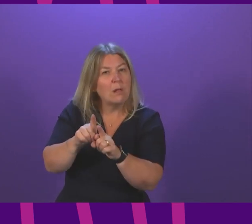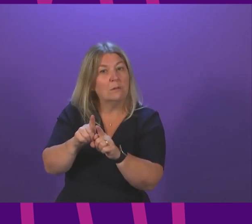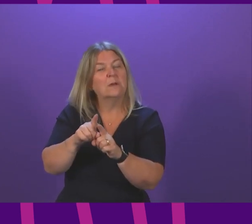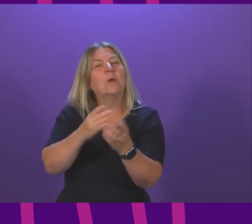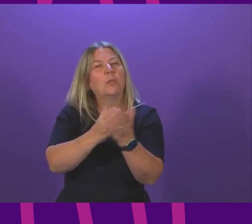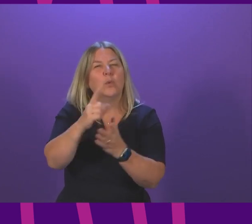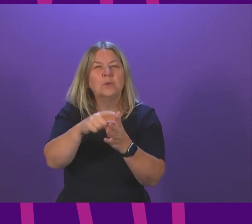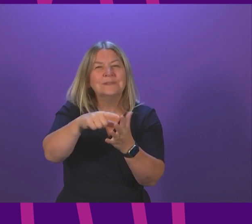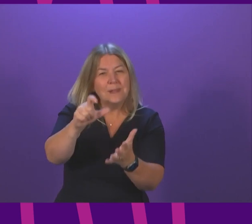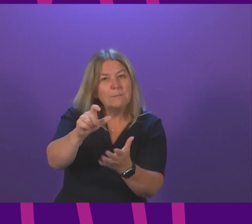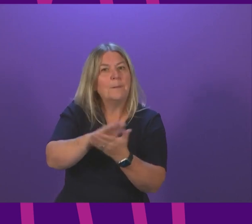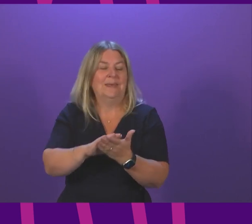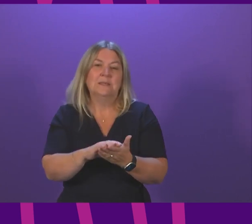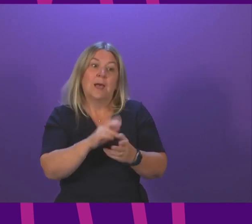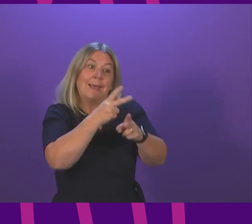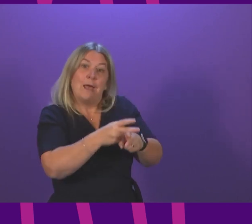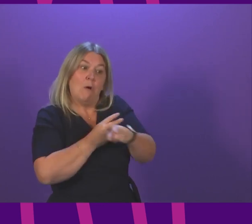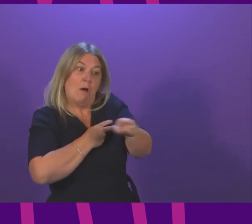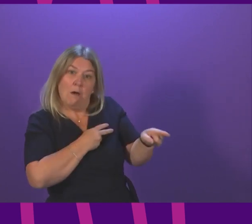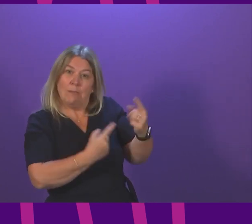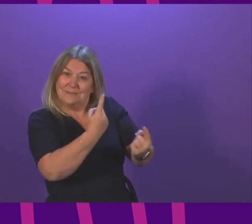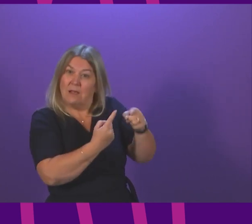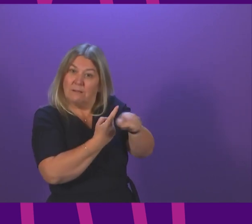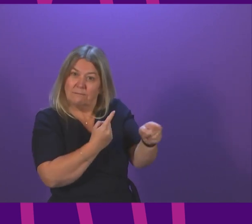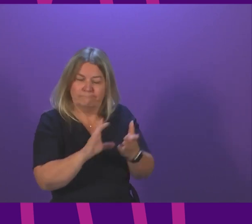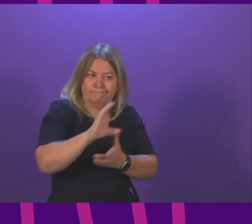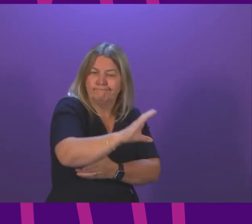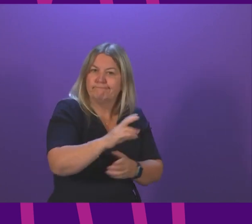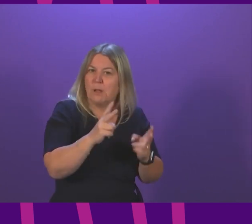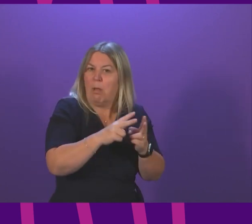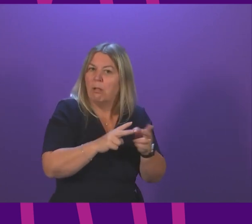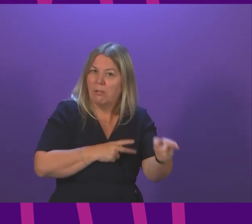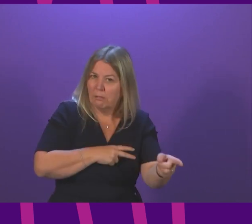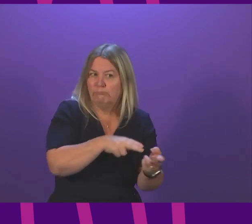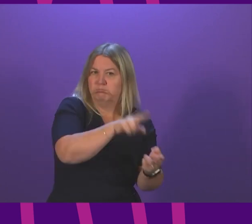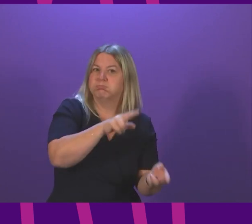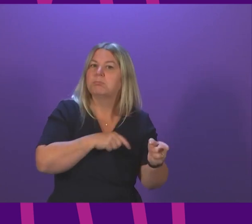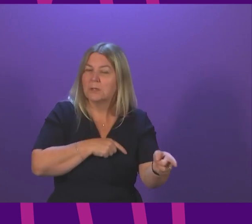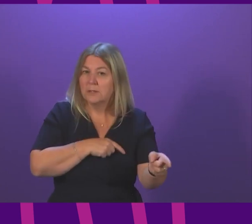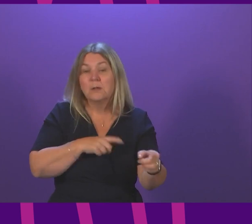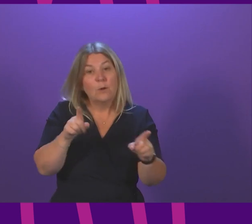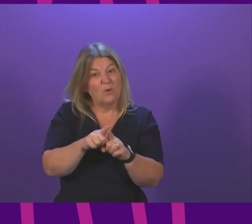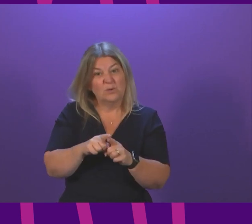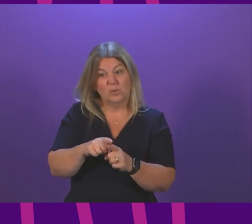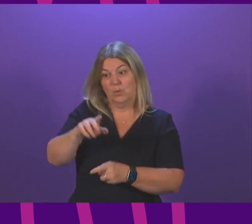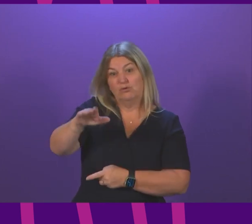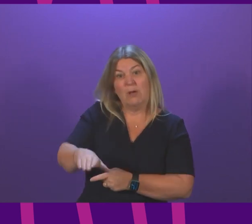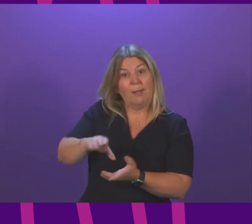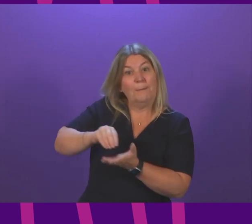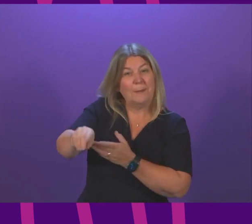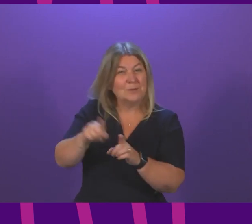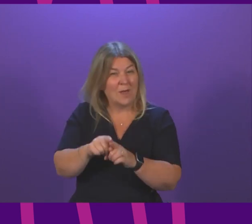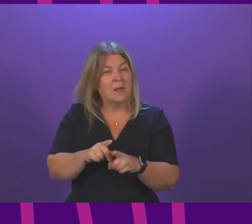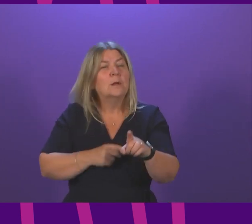to try to help carers with the cost of living increase and as I have already said we have introduced the child payment. In fact the social